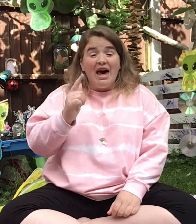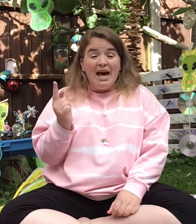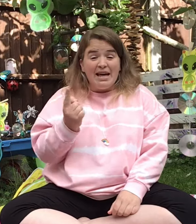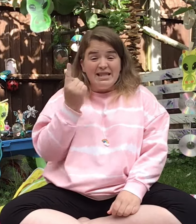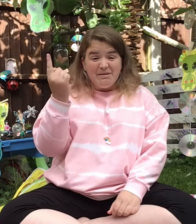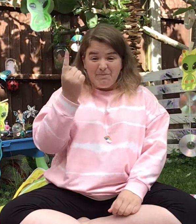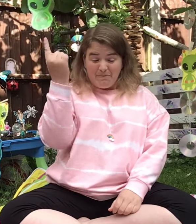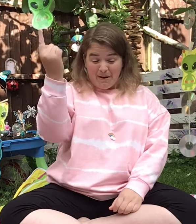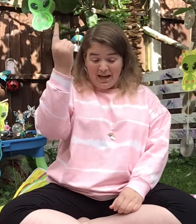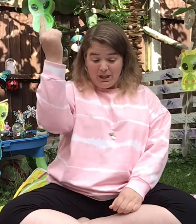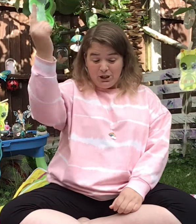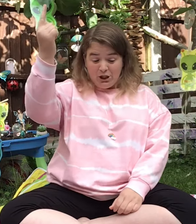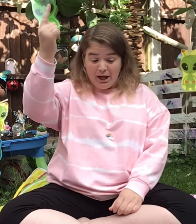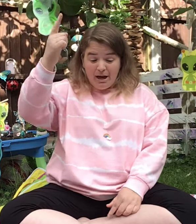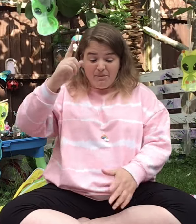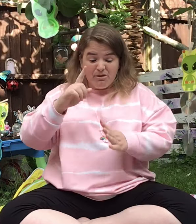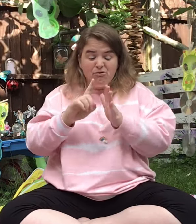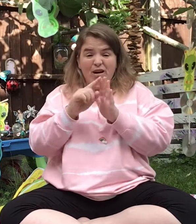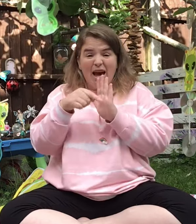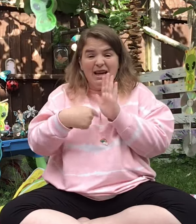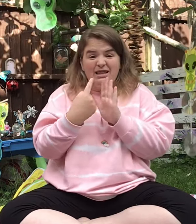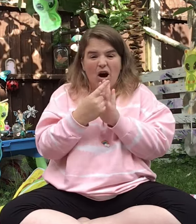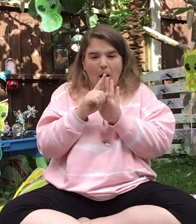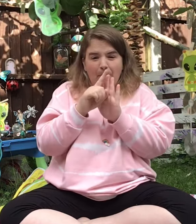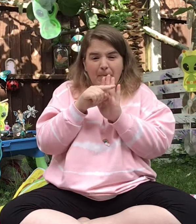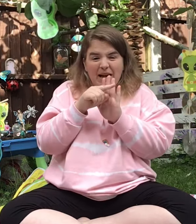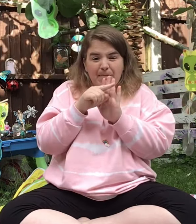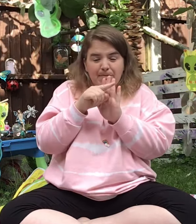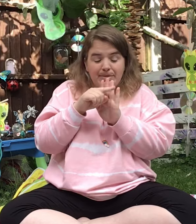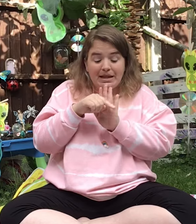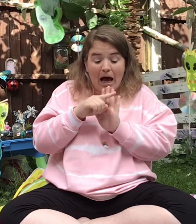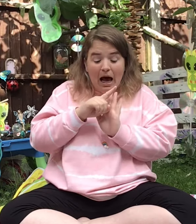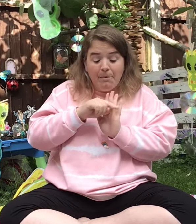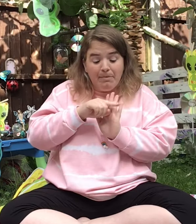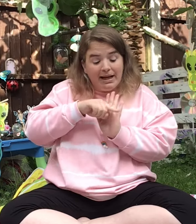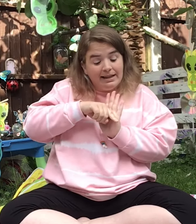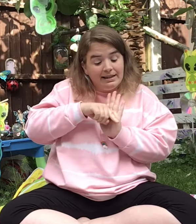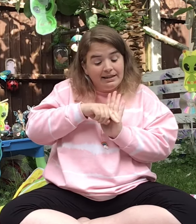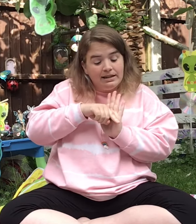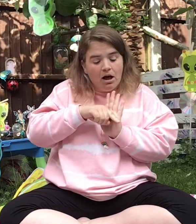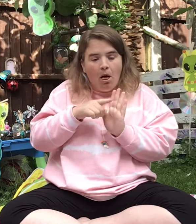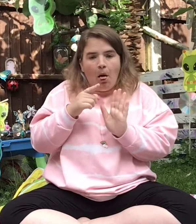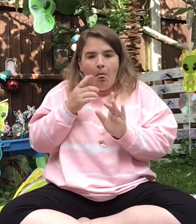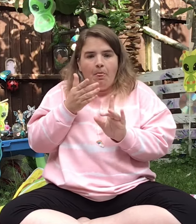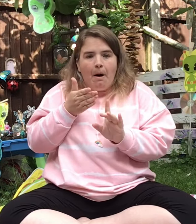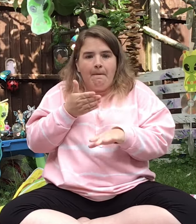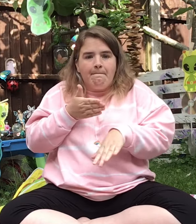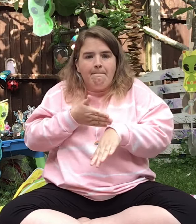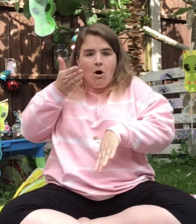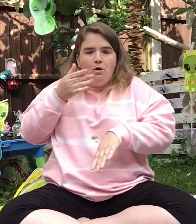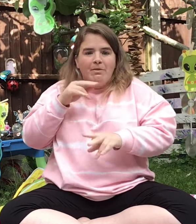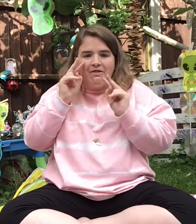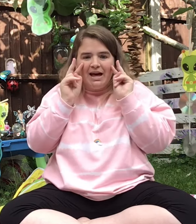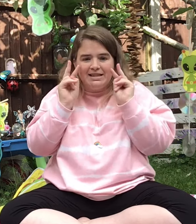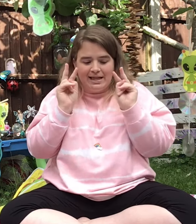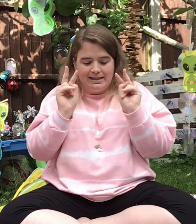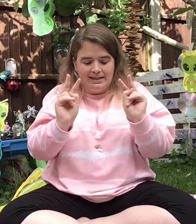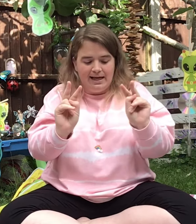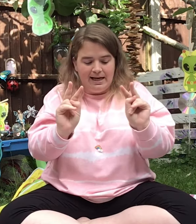There's spaceship's radar bleeps and blinks. The moment that it sees